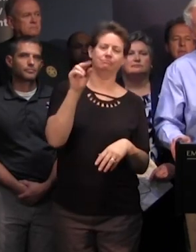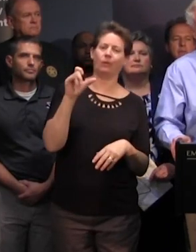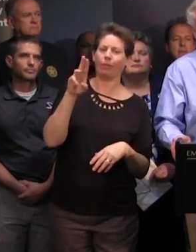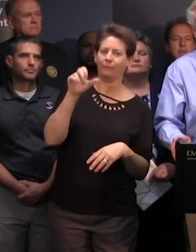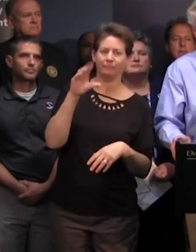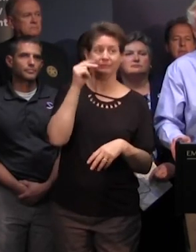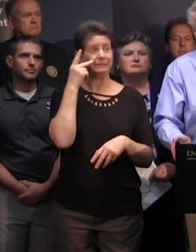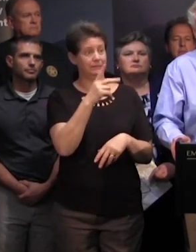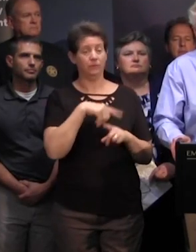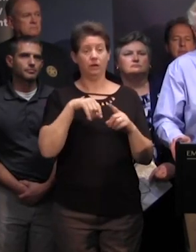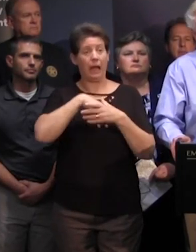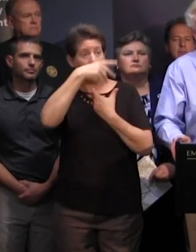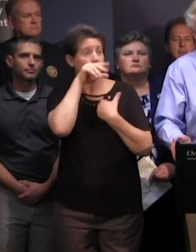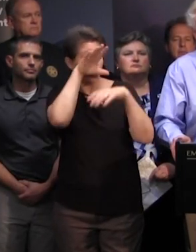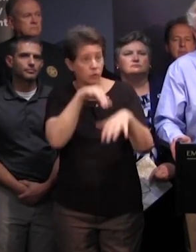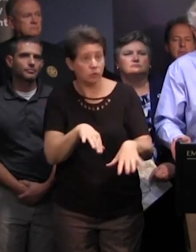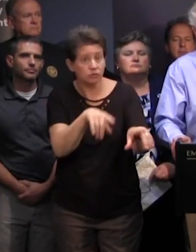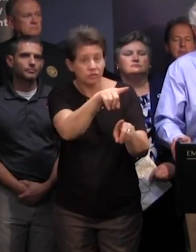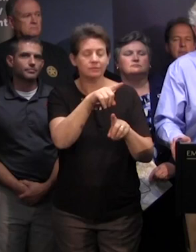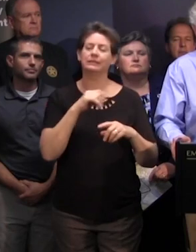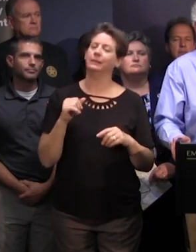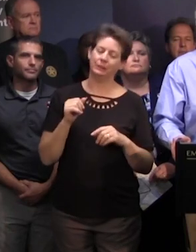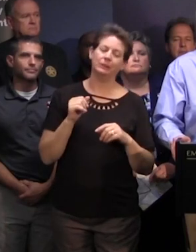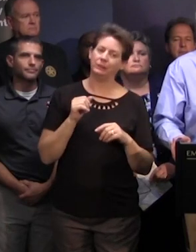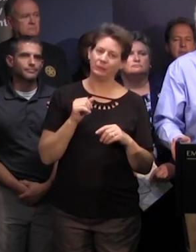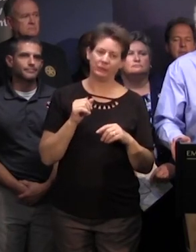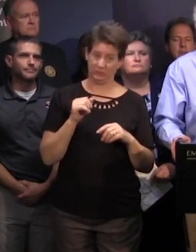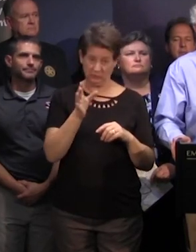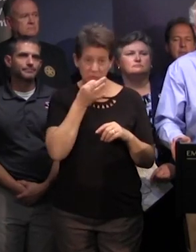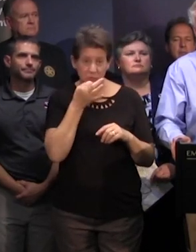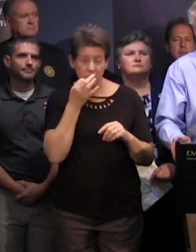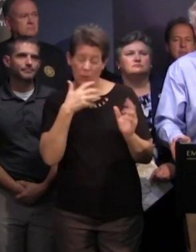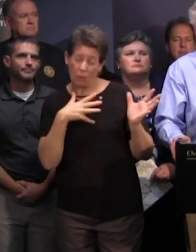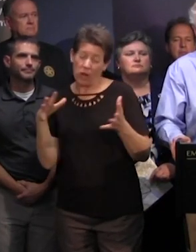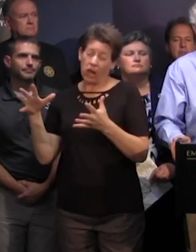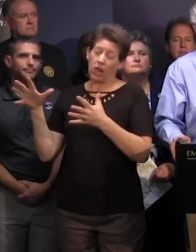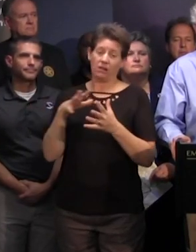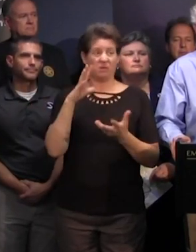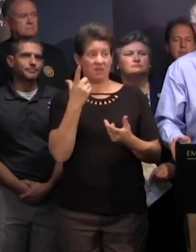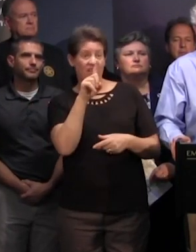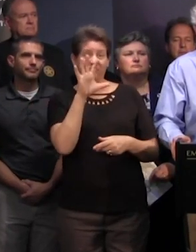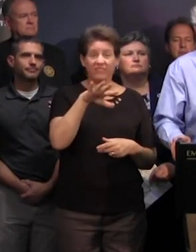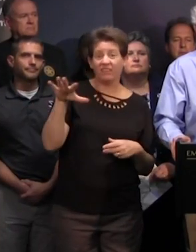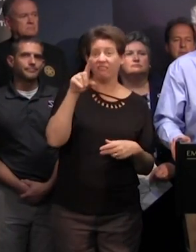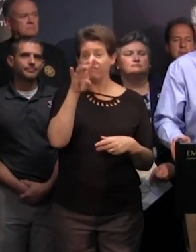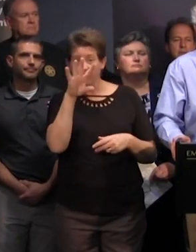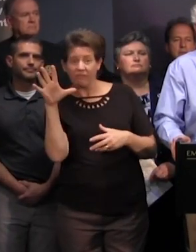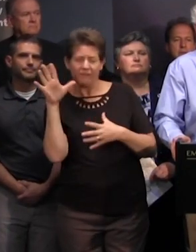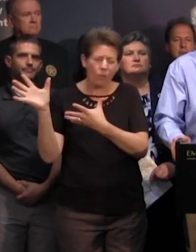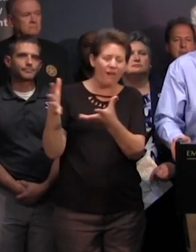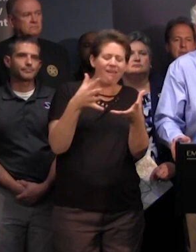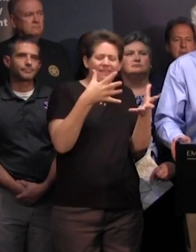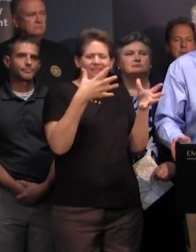if you were to go out there in the ocean you and just before long you might find winds of 155 145 miles an